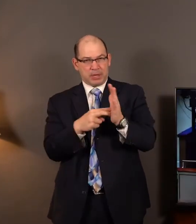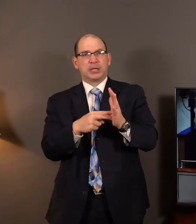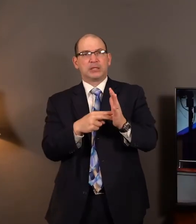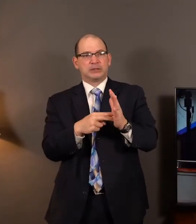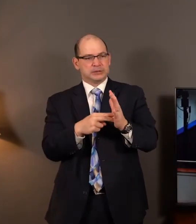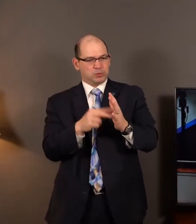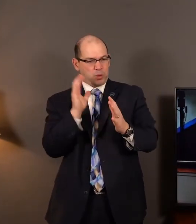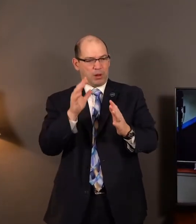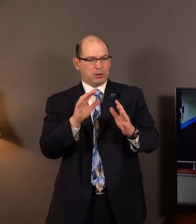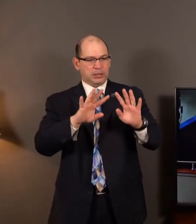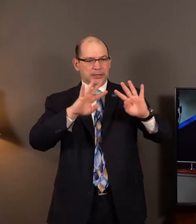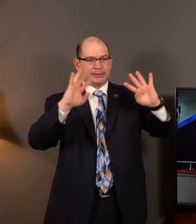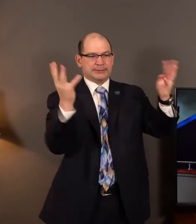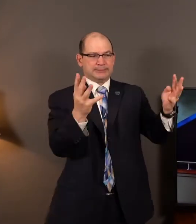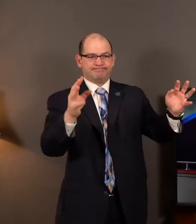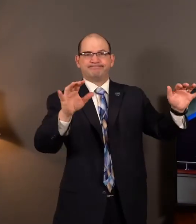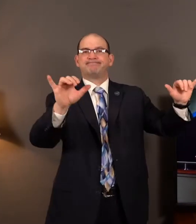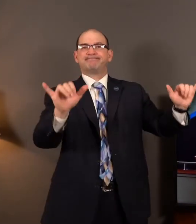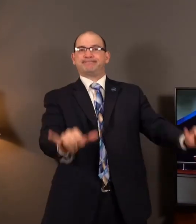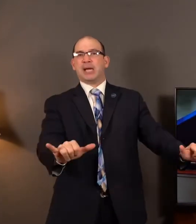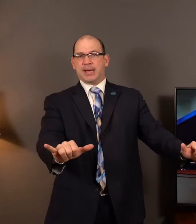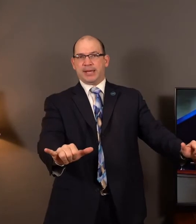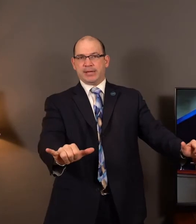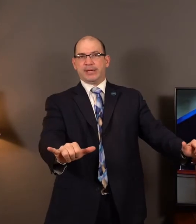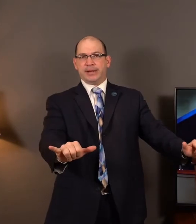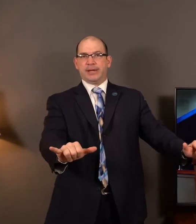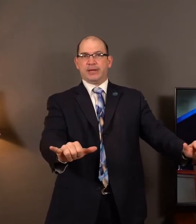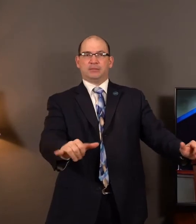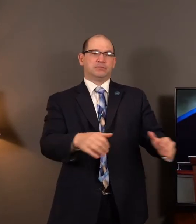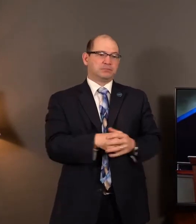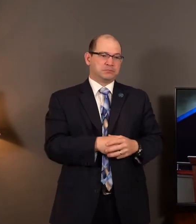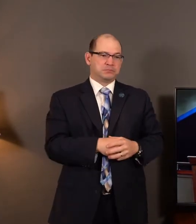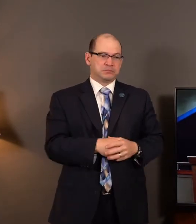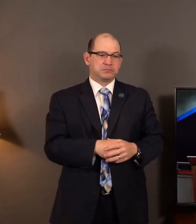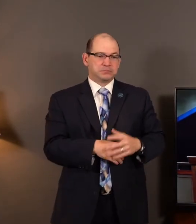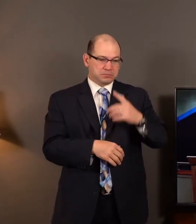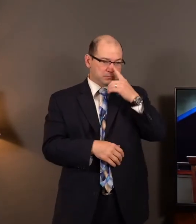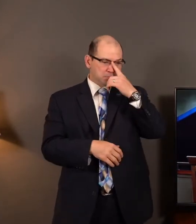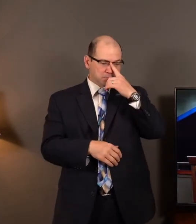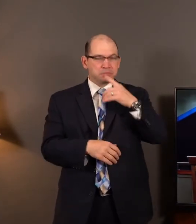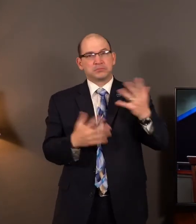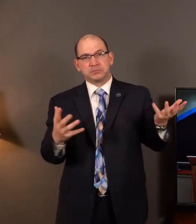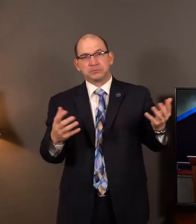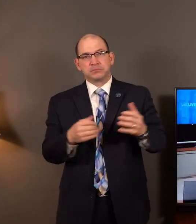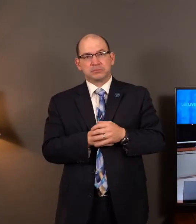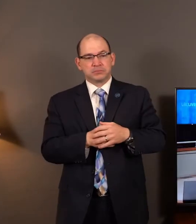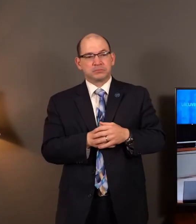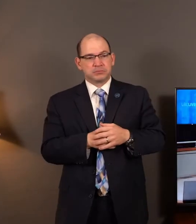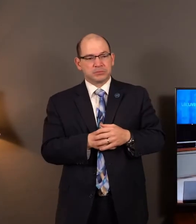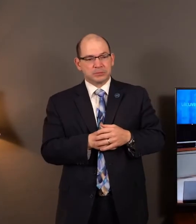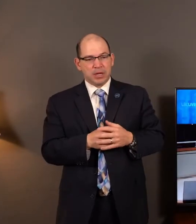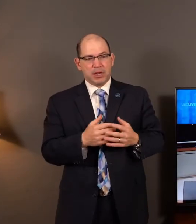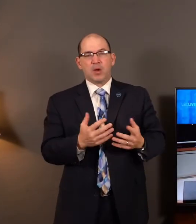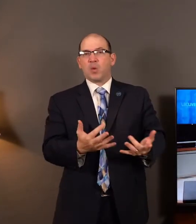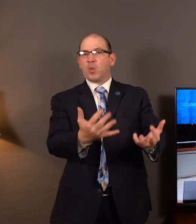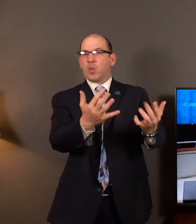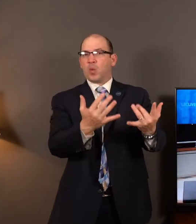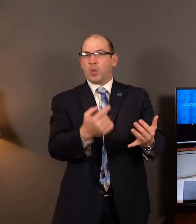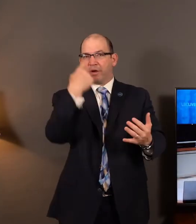an opposing army would gather the supplies that they would need. They would go to the enemy city and